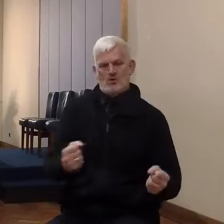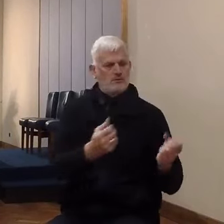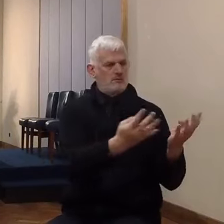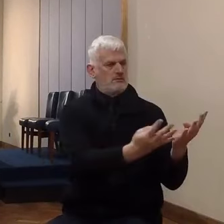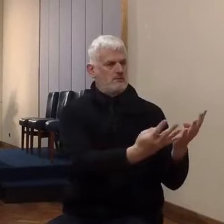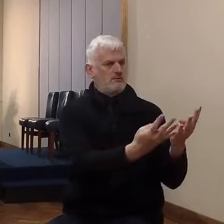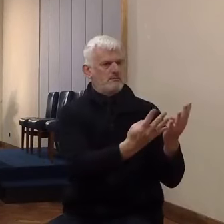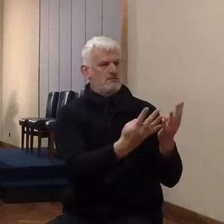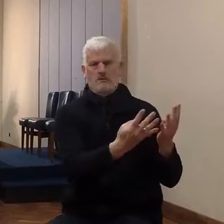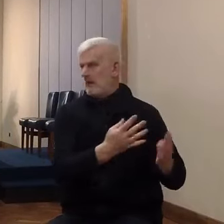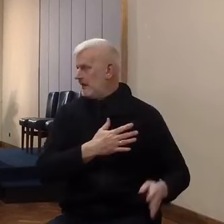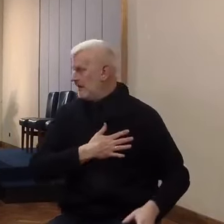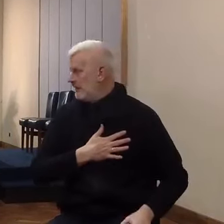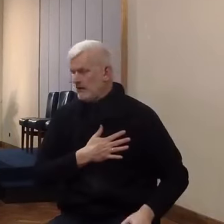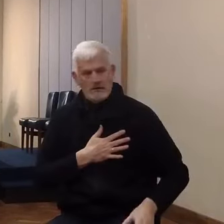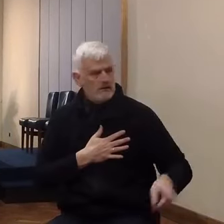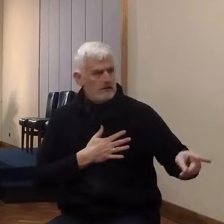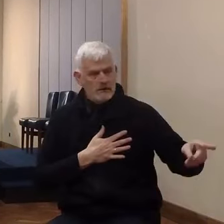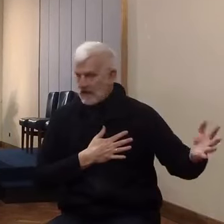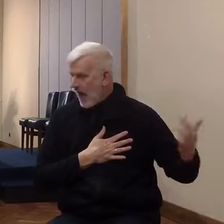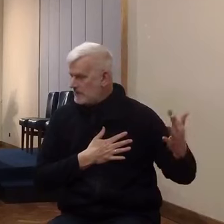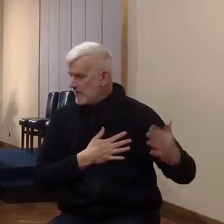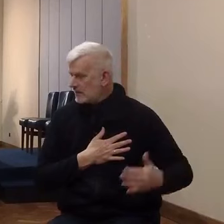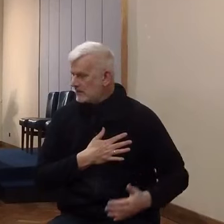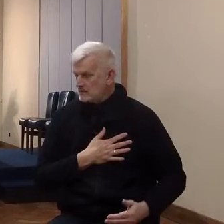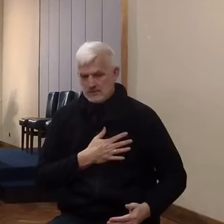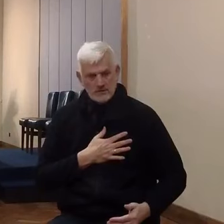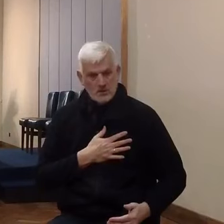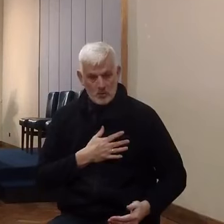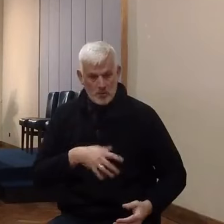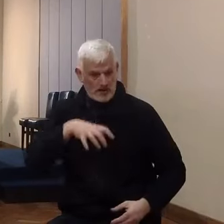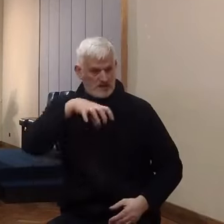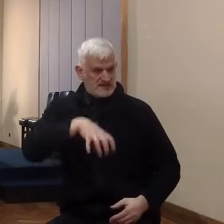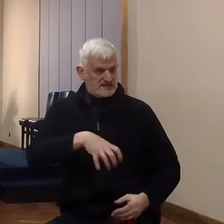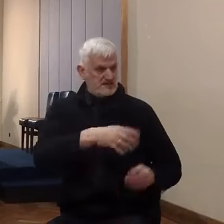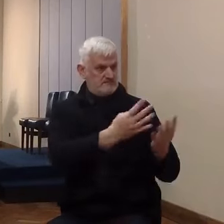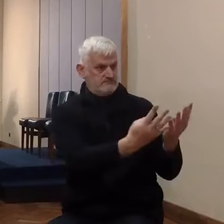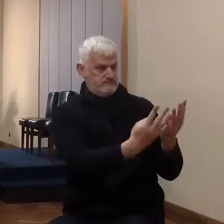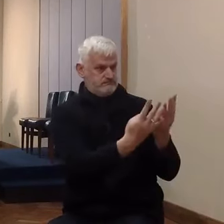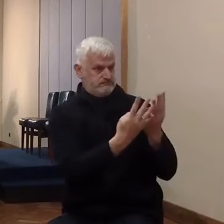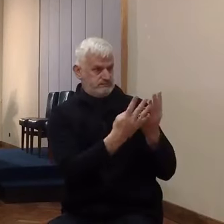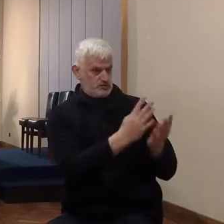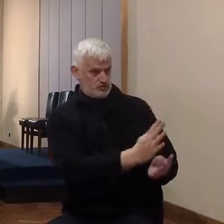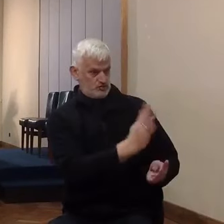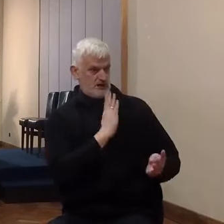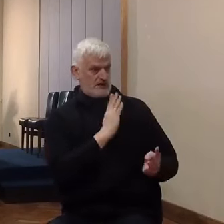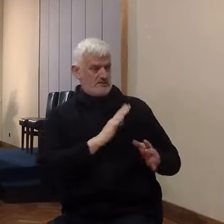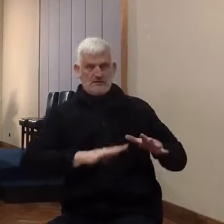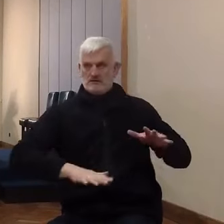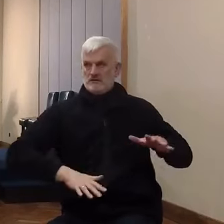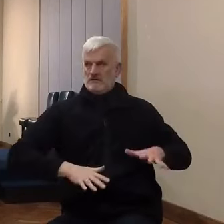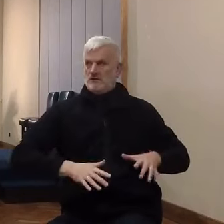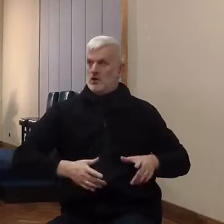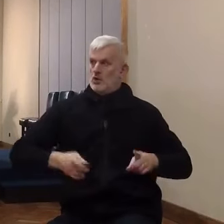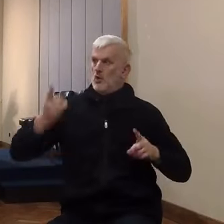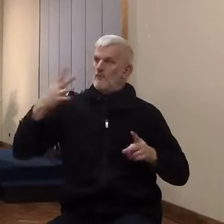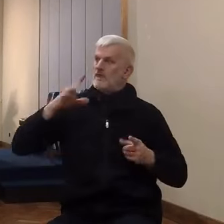They're coming. And we are the first city on their route. And God has promised them the land. That's what they